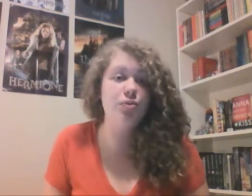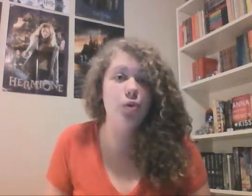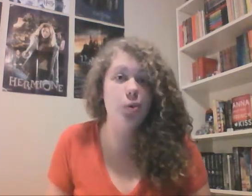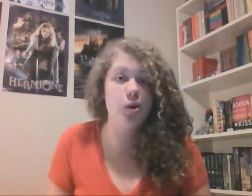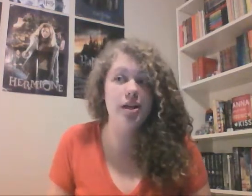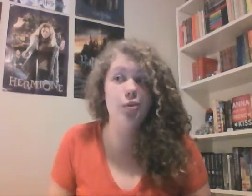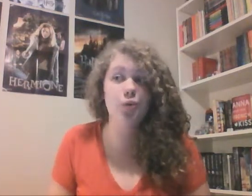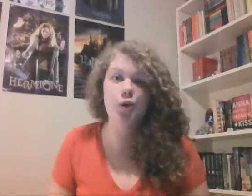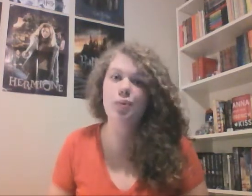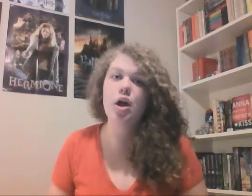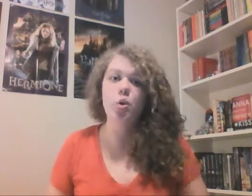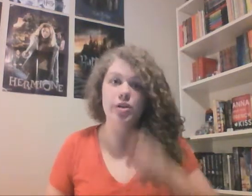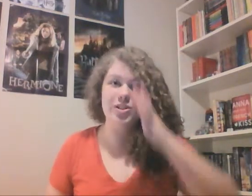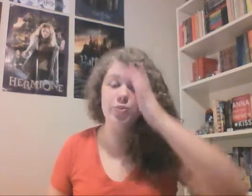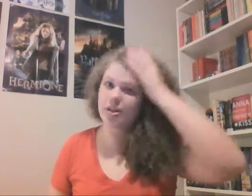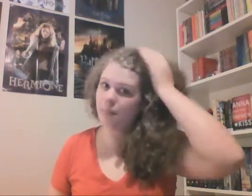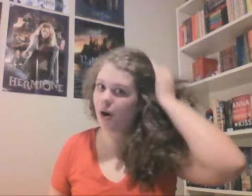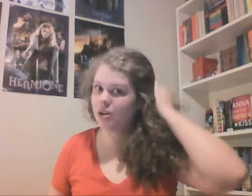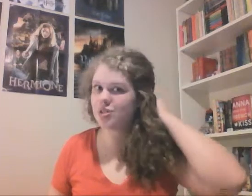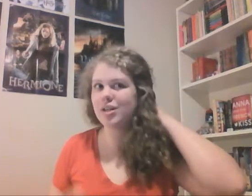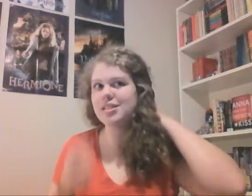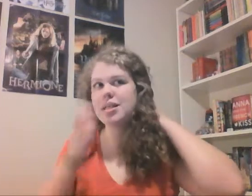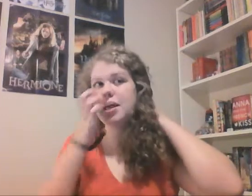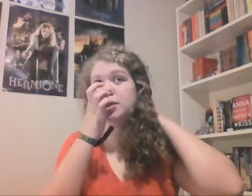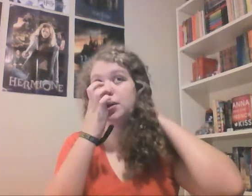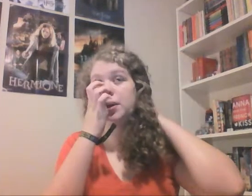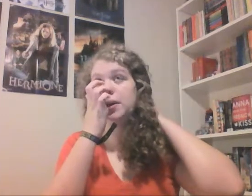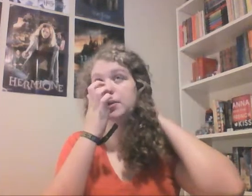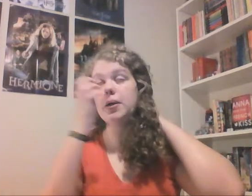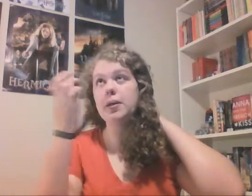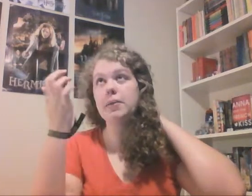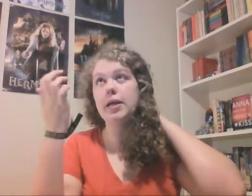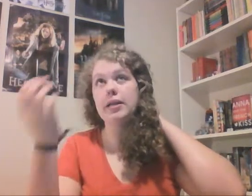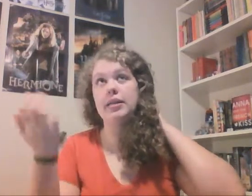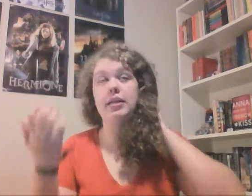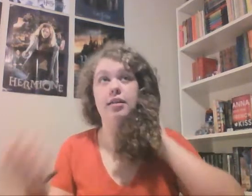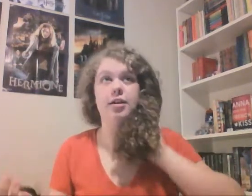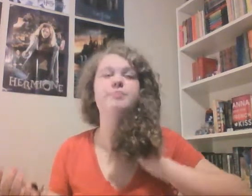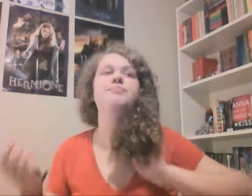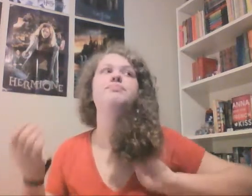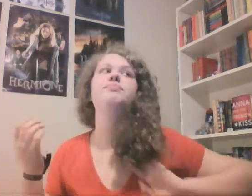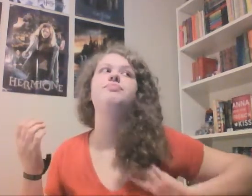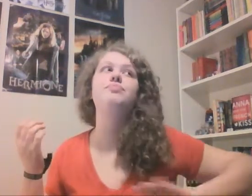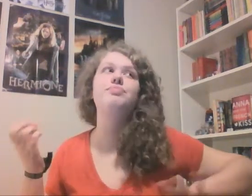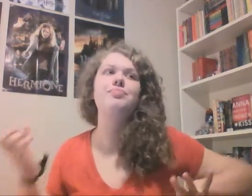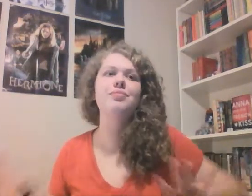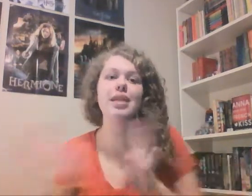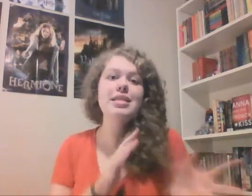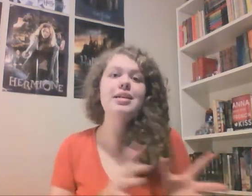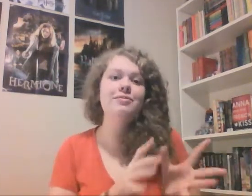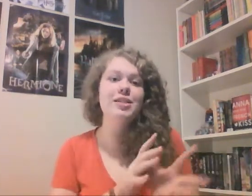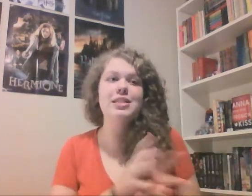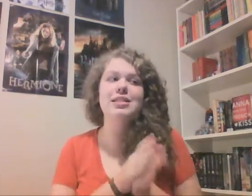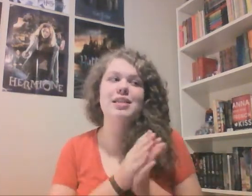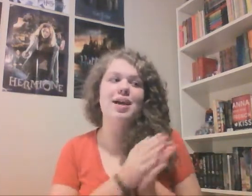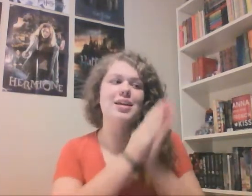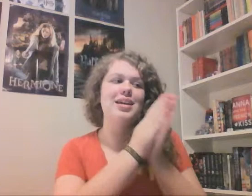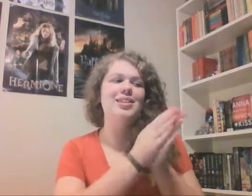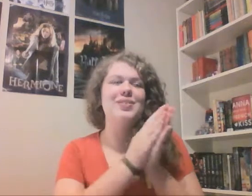floorboard in her room which is where the box was so there's not going to be anything there then it flips to Simon in the